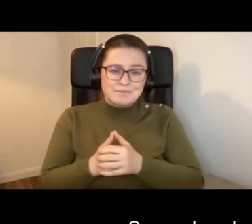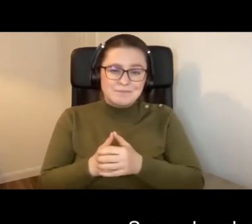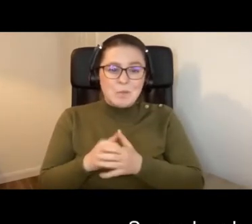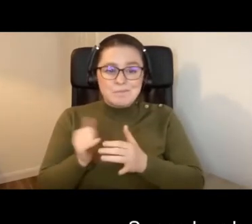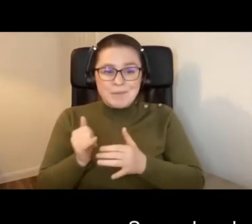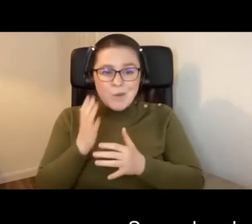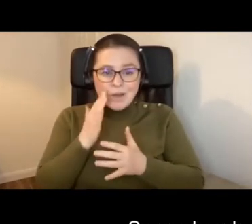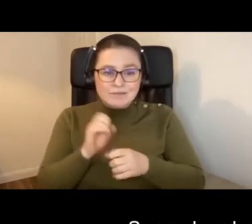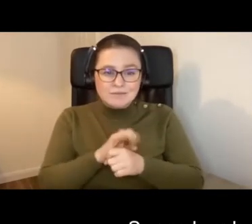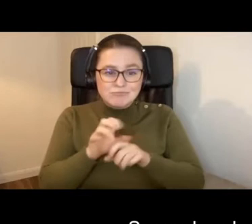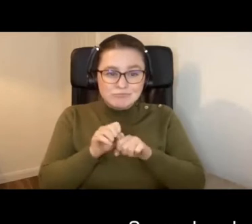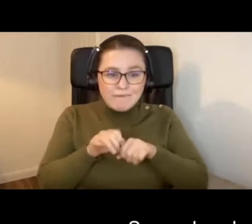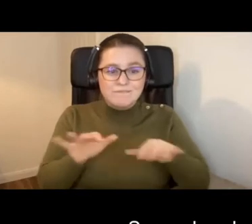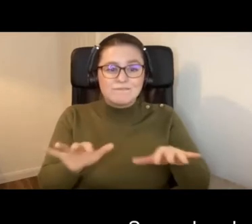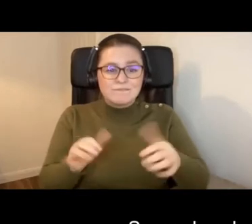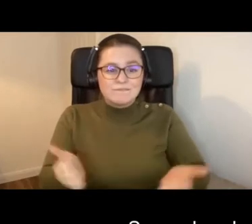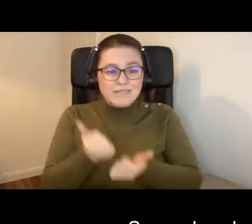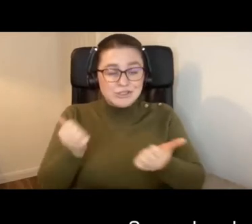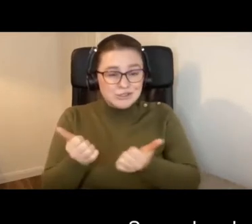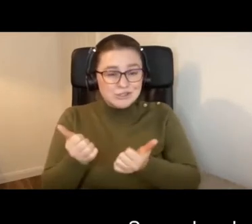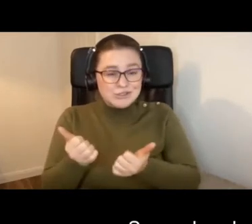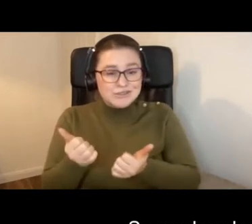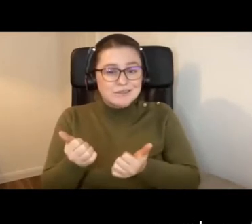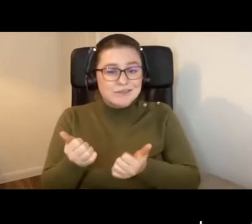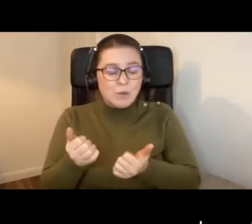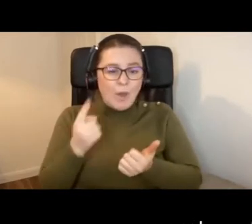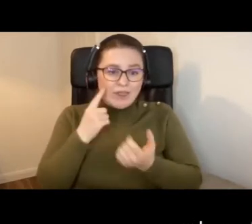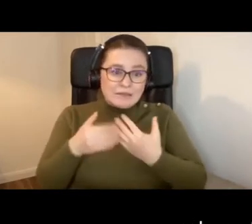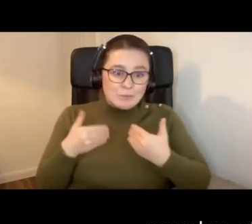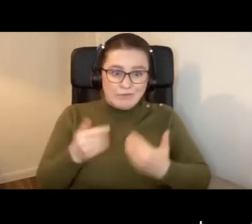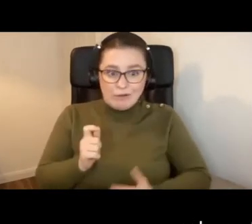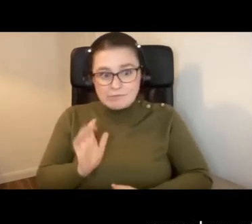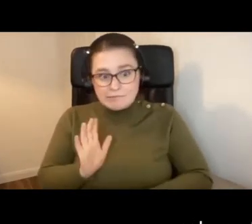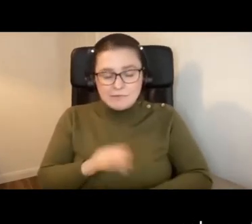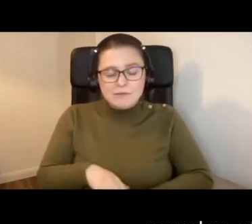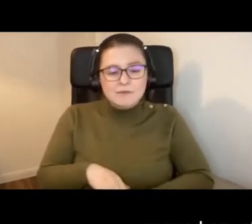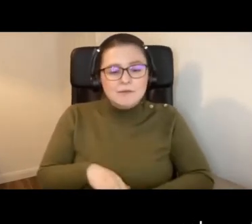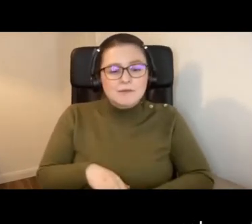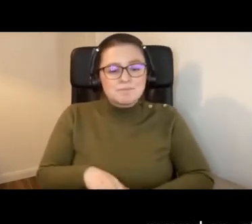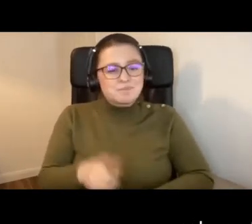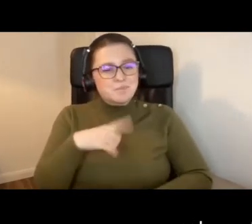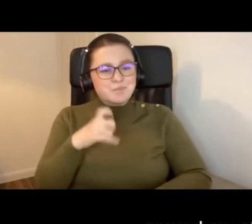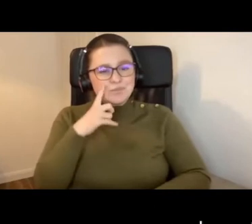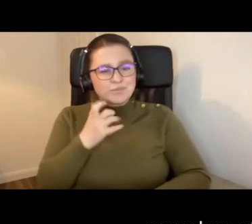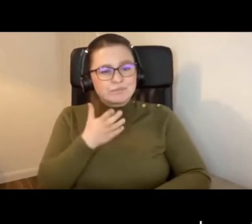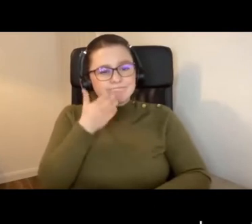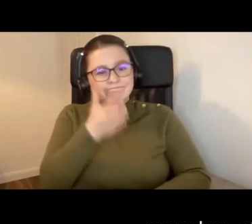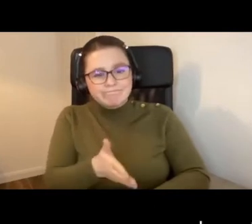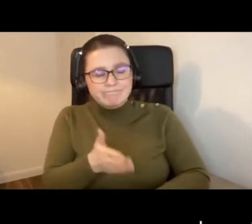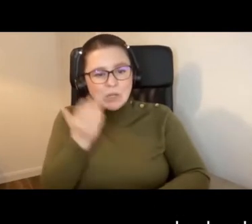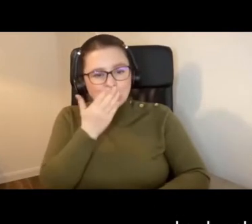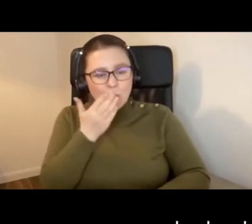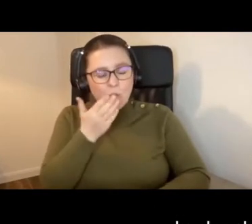when this pandemic is all over or things have moved on, at least we will be able to come over as a school